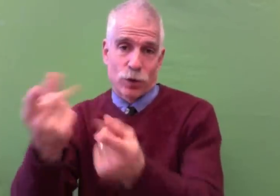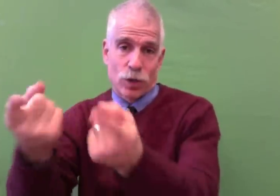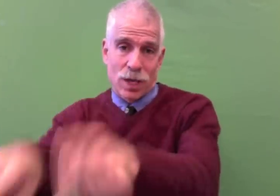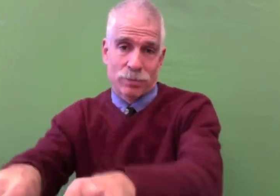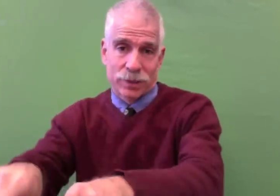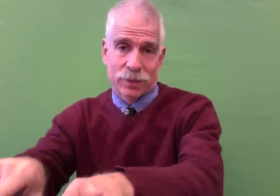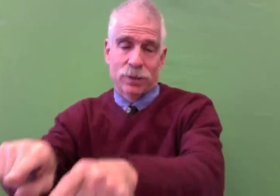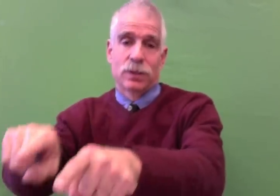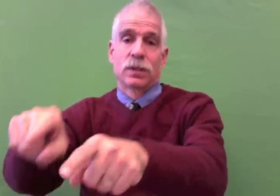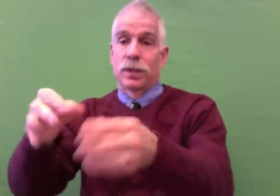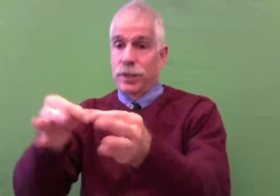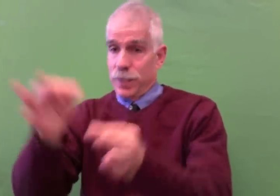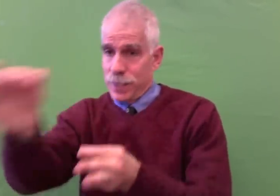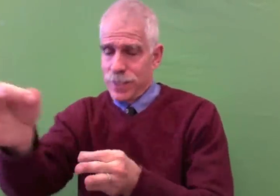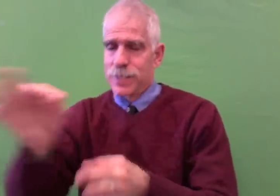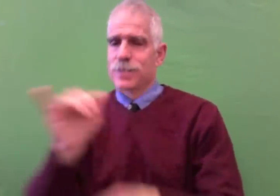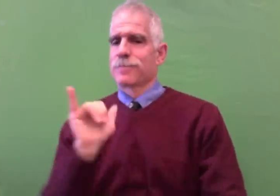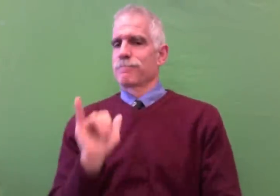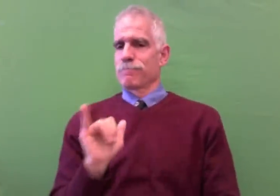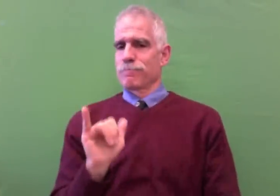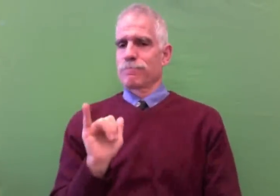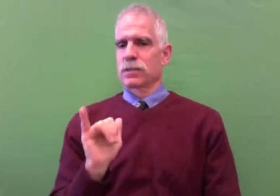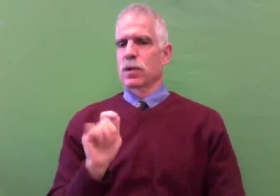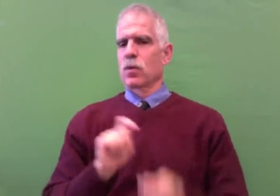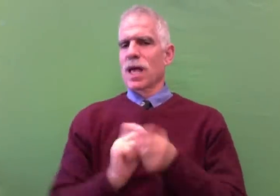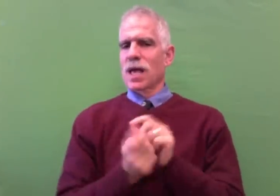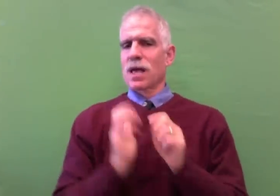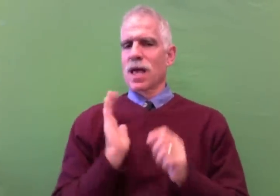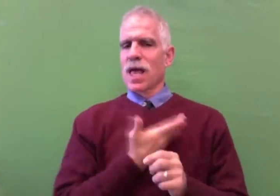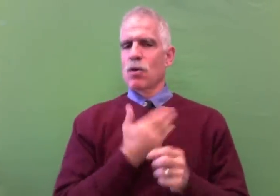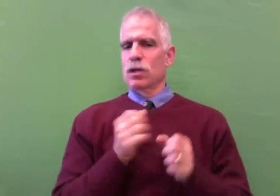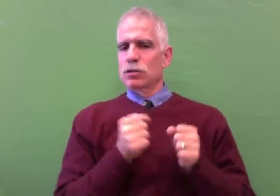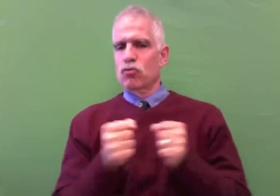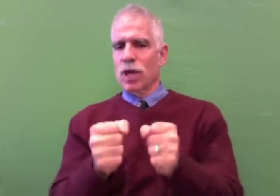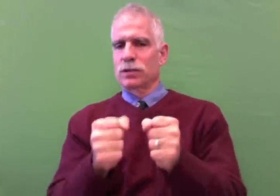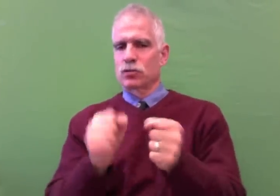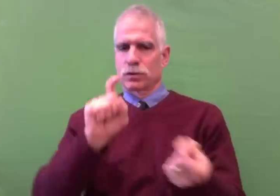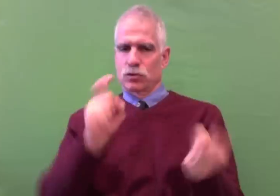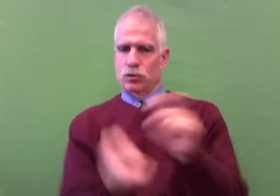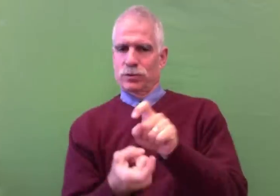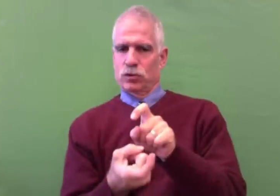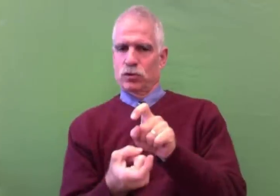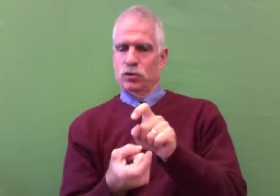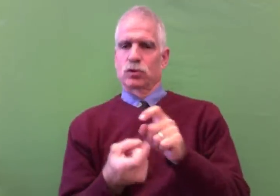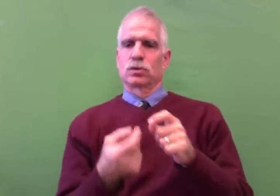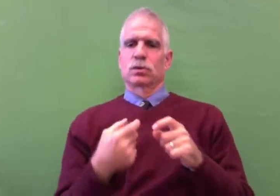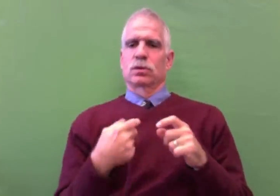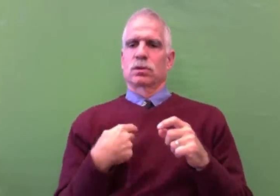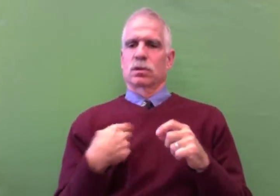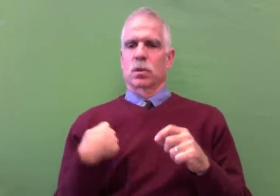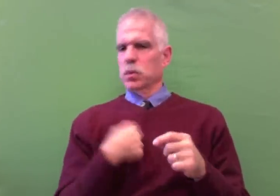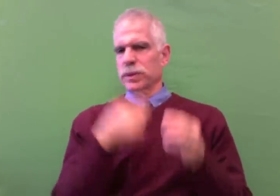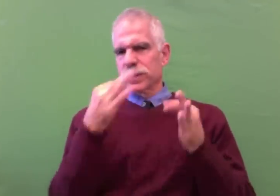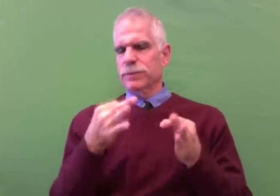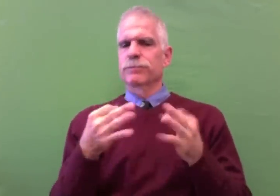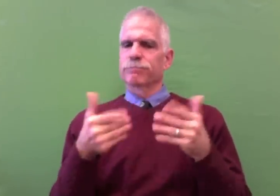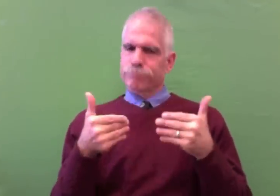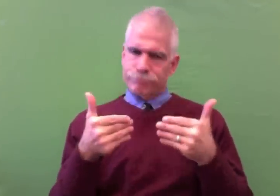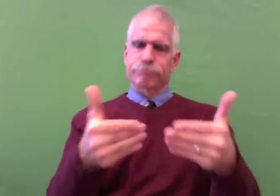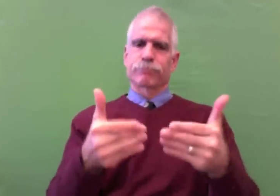and might not even happen. So our strategy had to shift, and